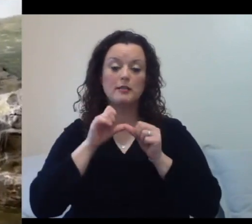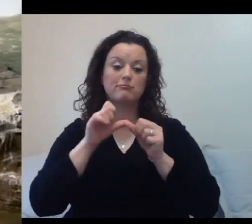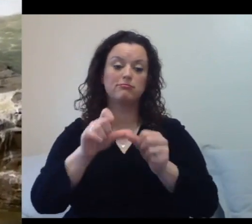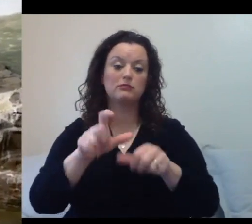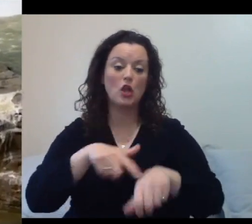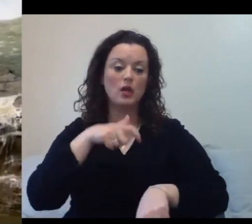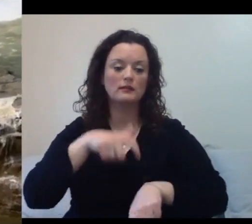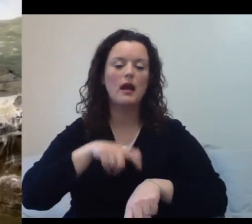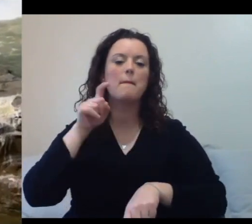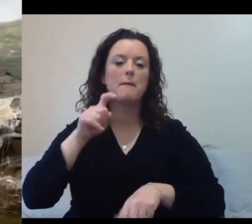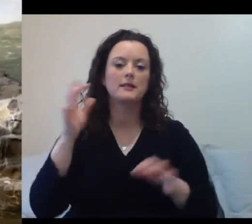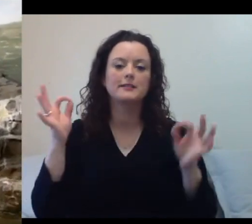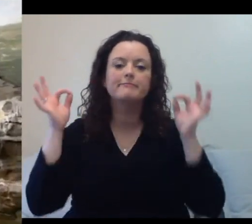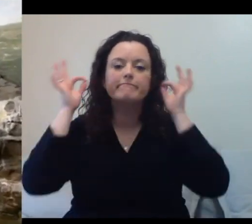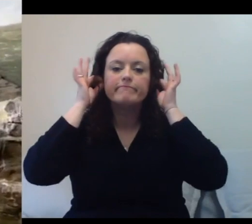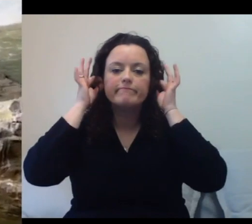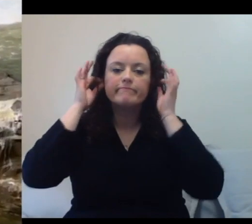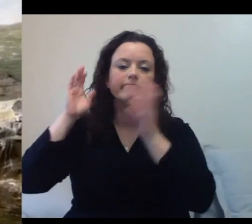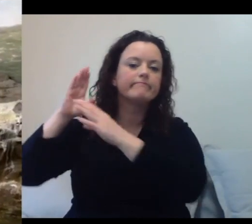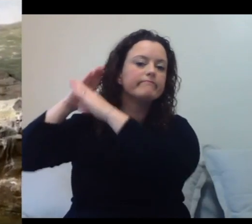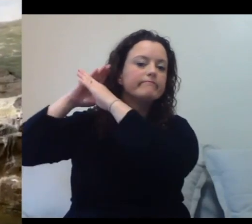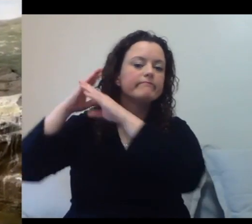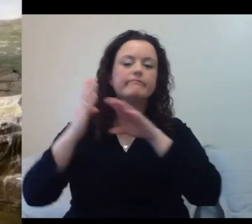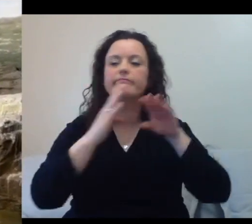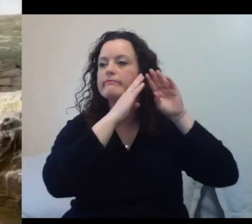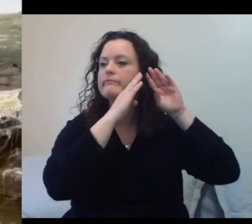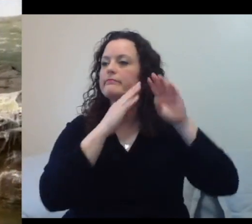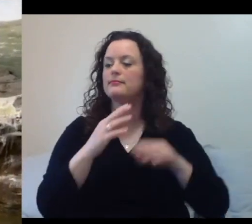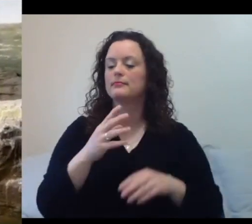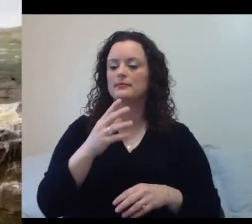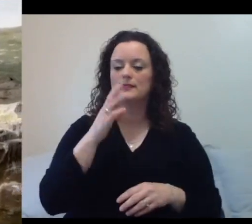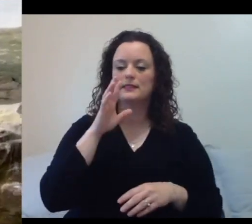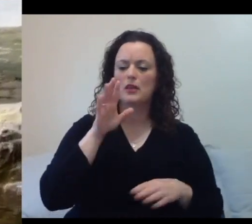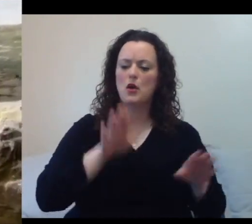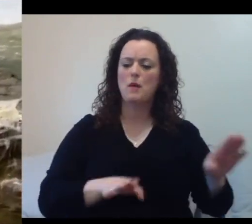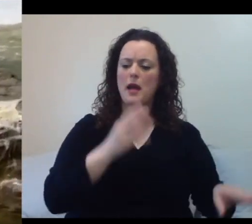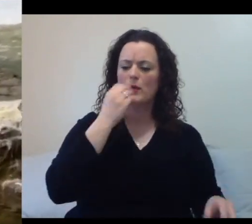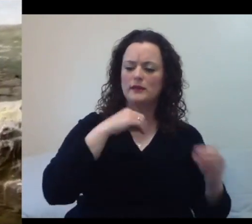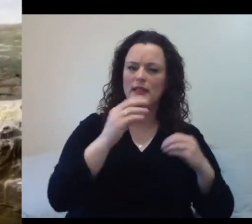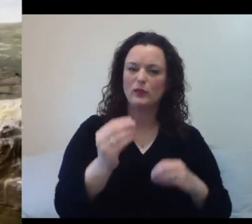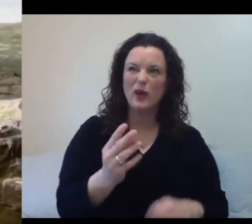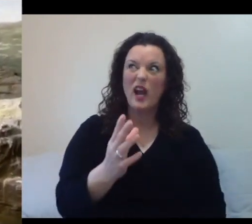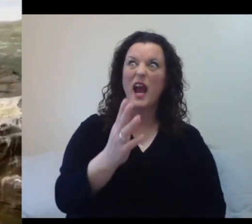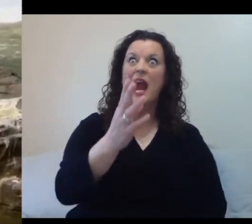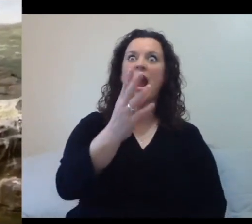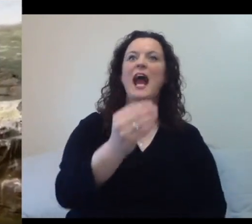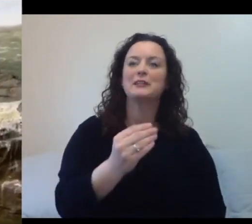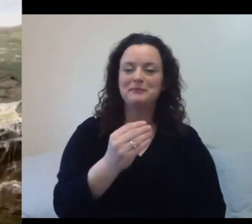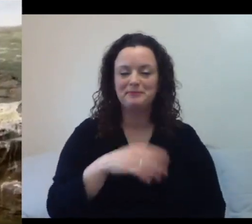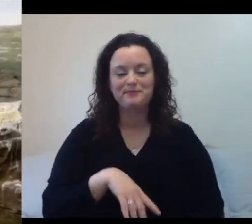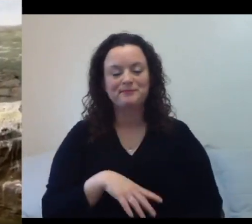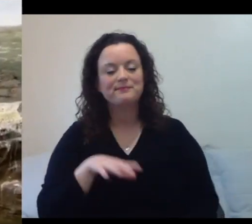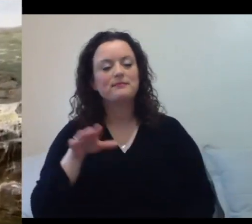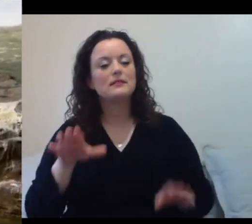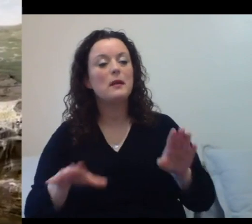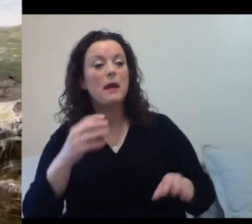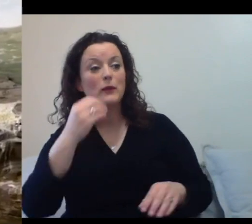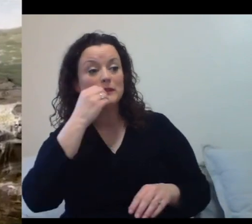What do penguins eat? What do penguins eat? Great question. So here at the zoo, we feed 11 different types of fish.